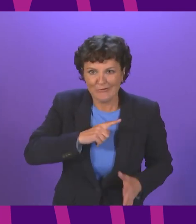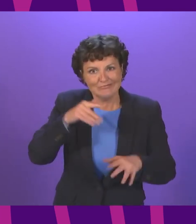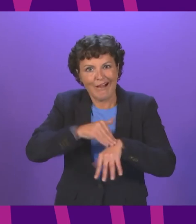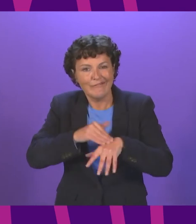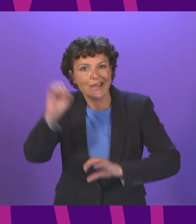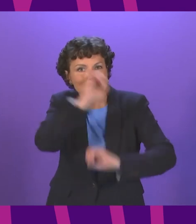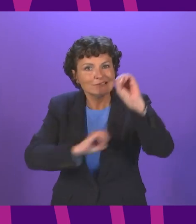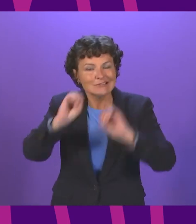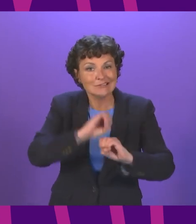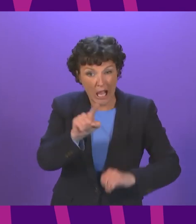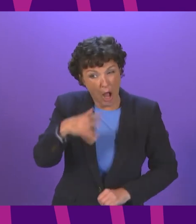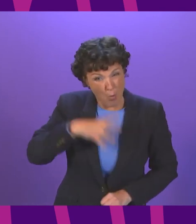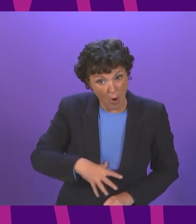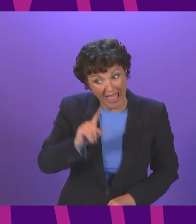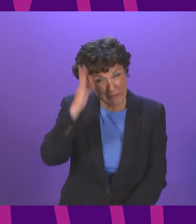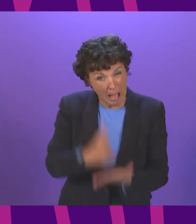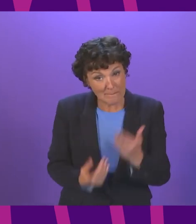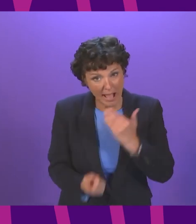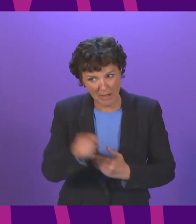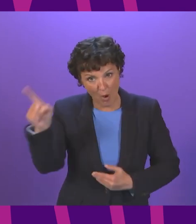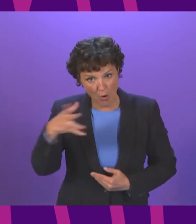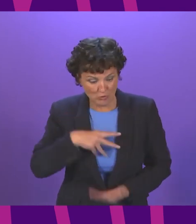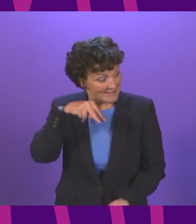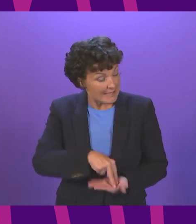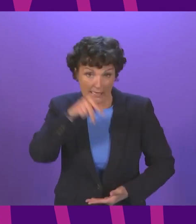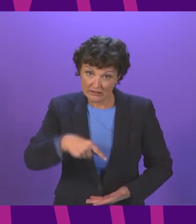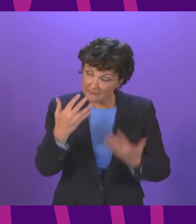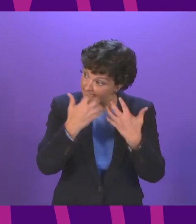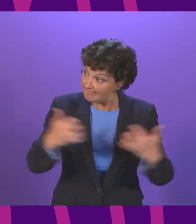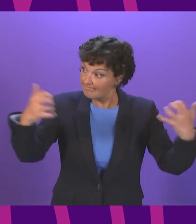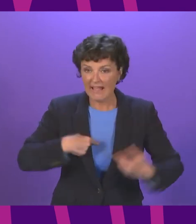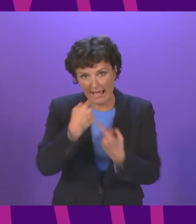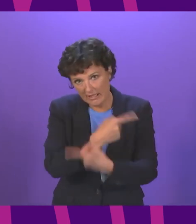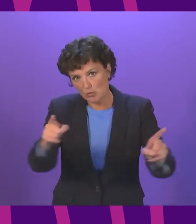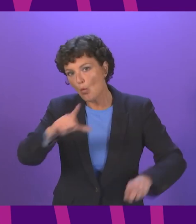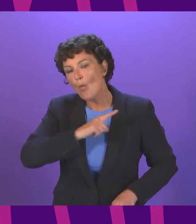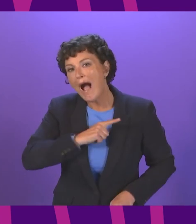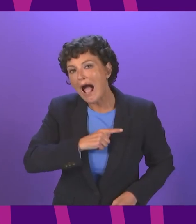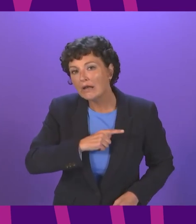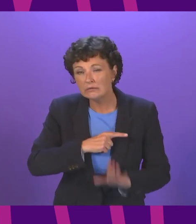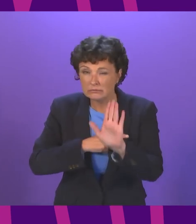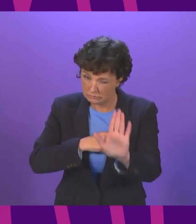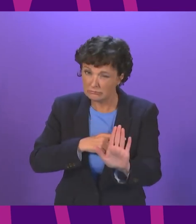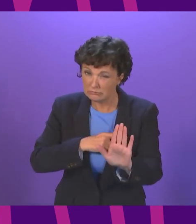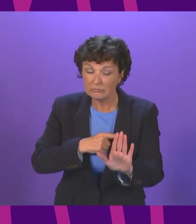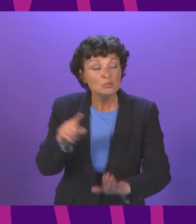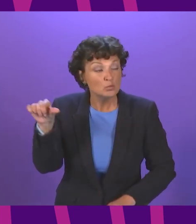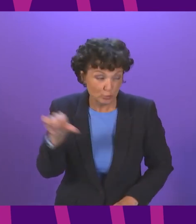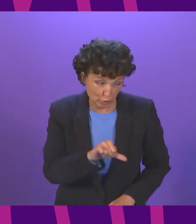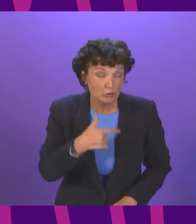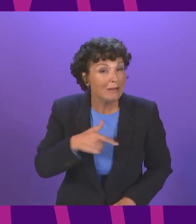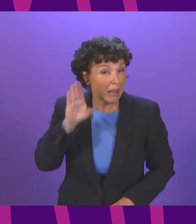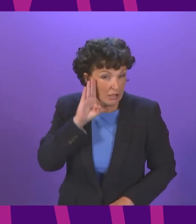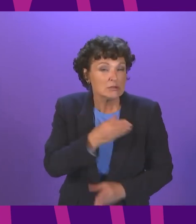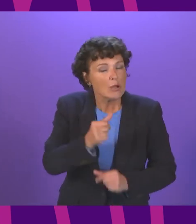but to the electorate on why that happened it doesn't take much to listen to some wise advice and I believe a former